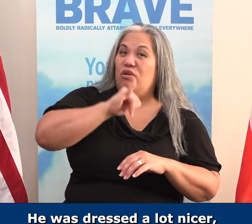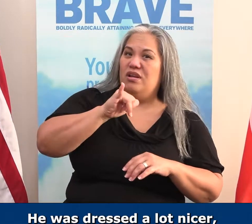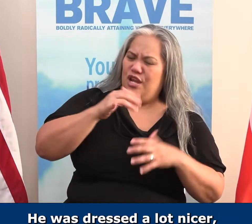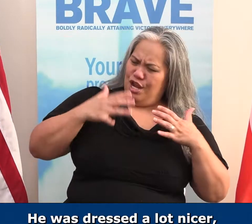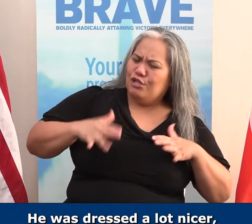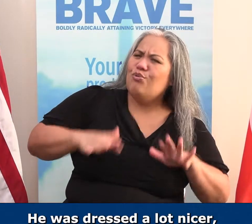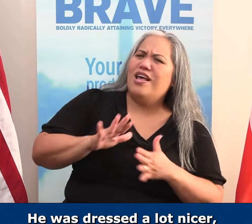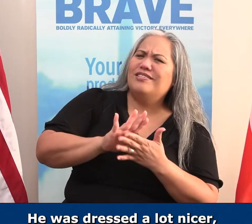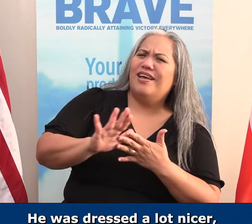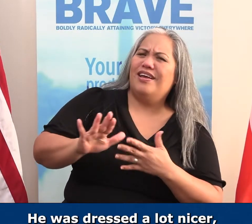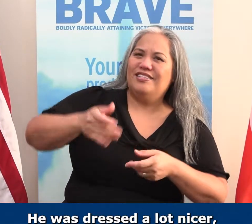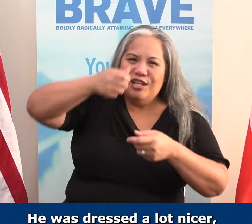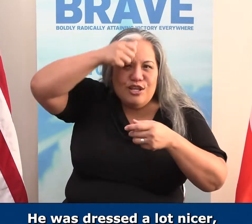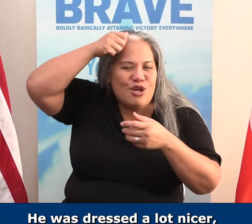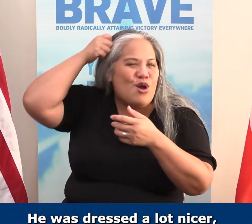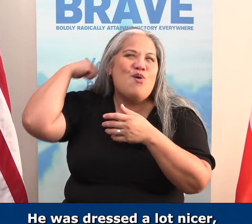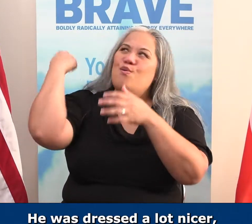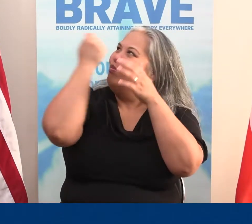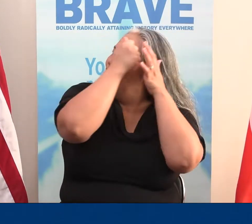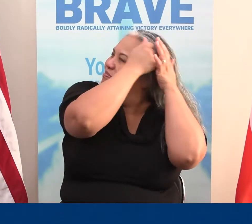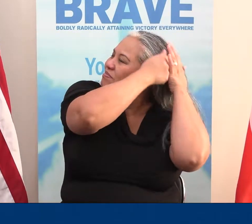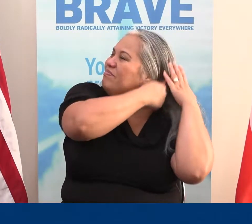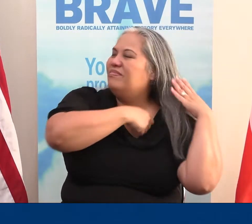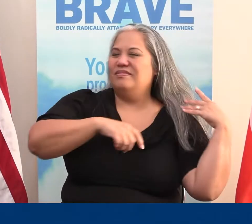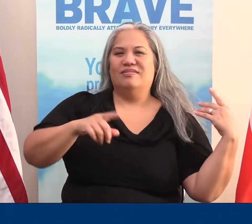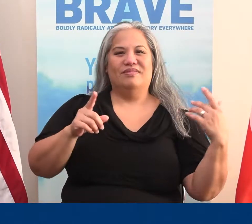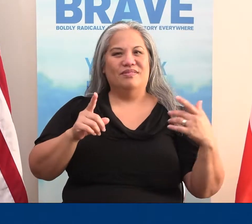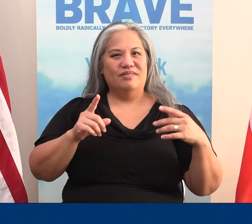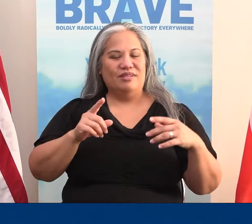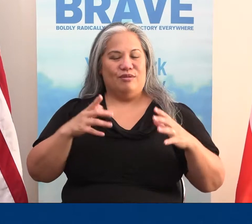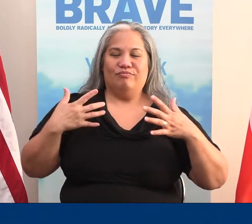nicer, hair combed. I mean, and kind of perked up and everything.